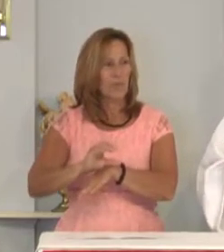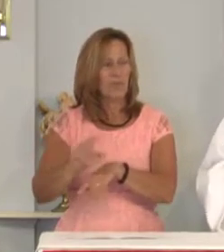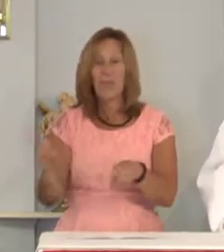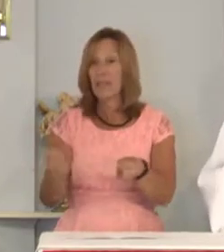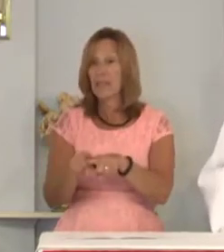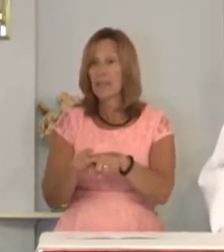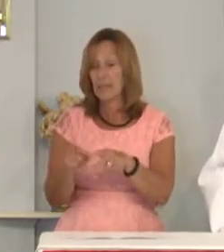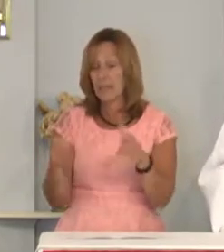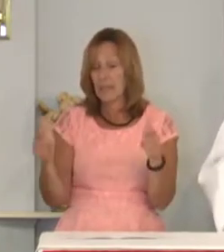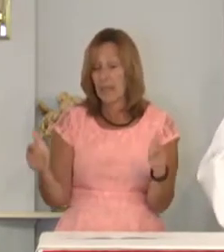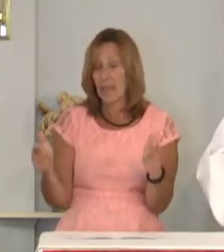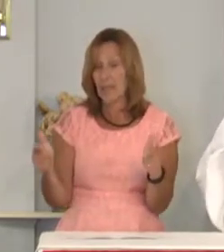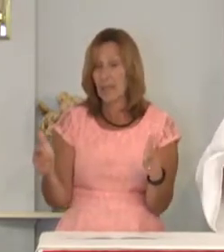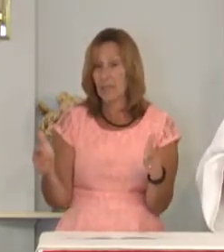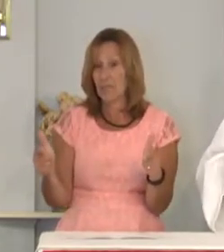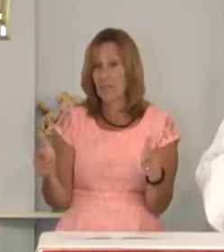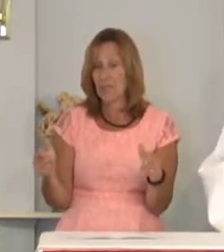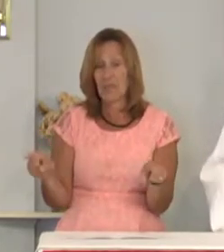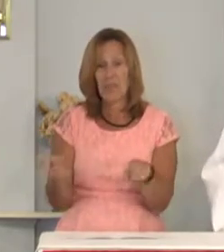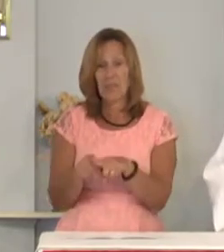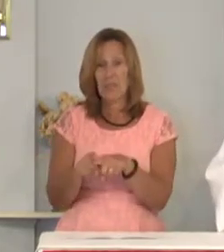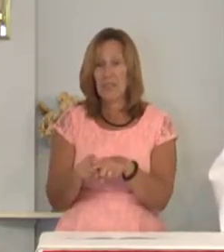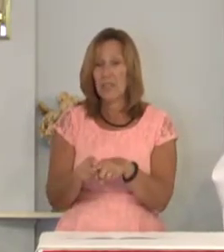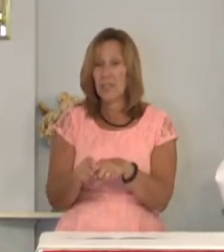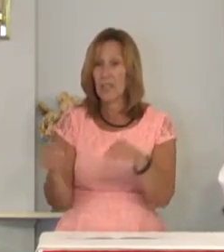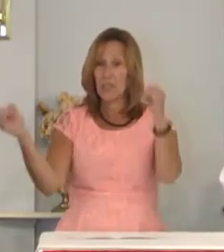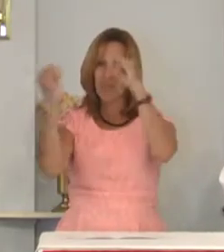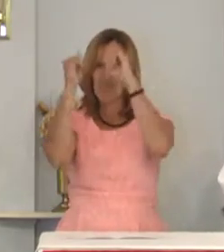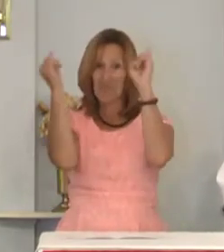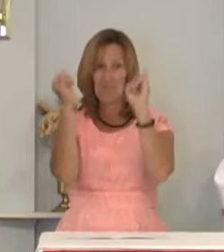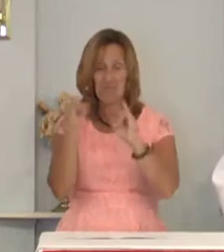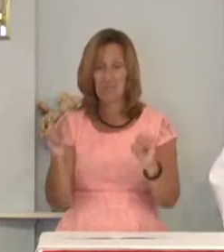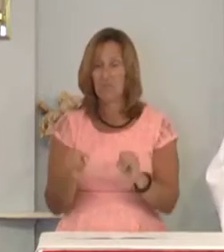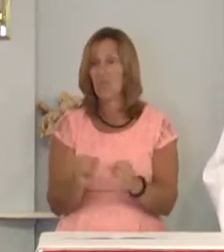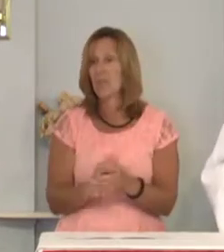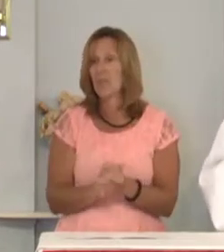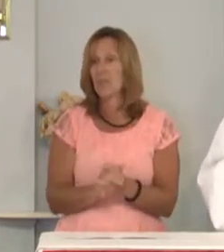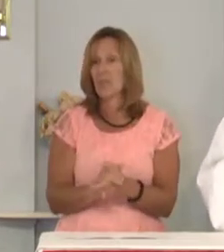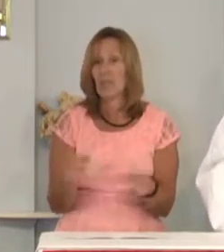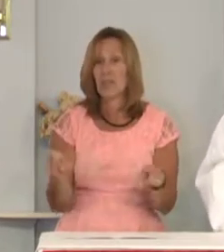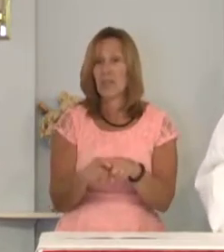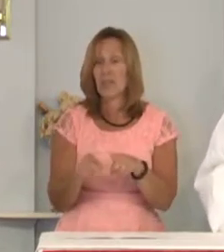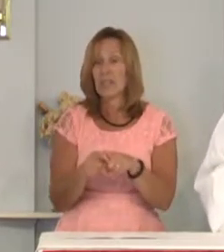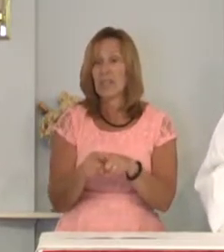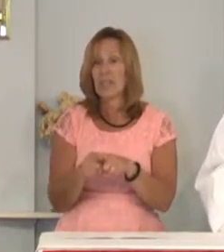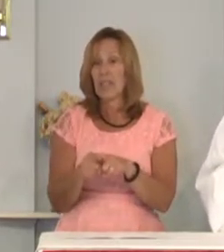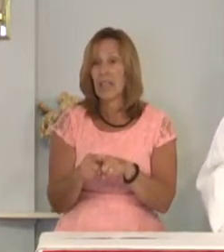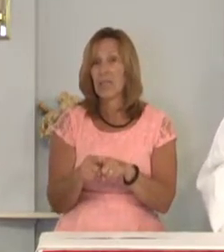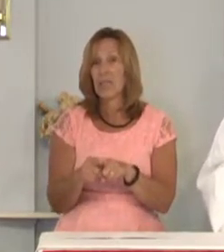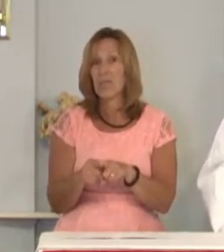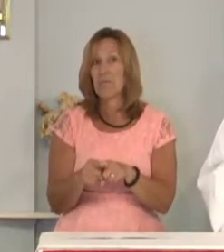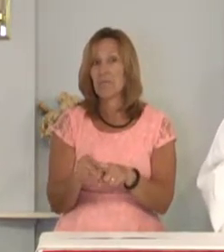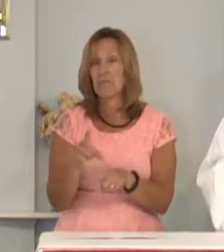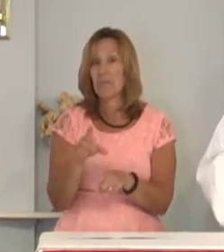same size, same architecture, same denomination,